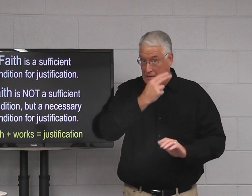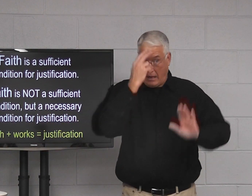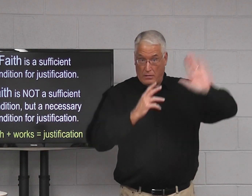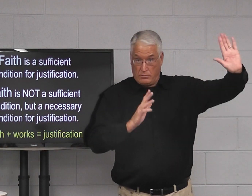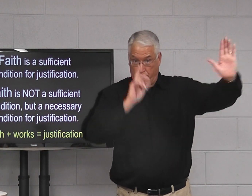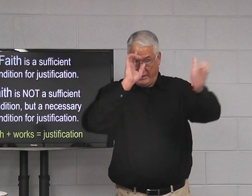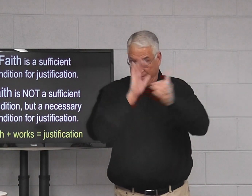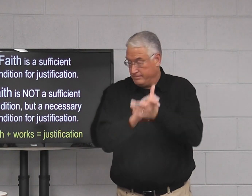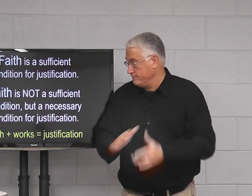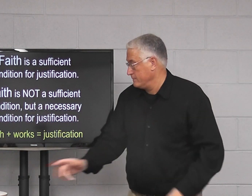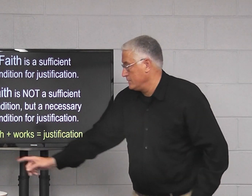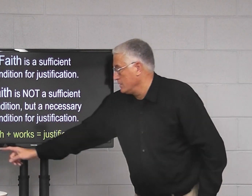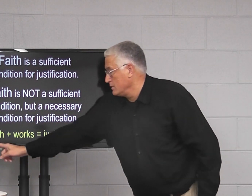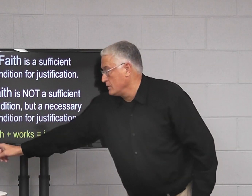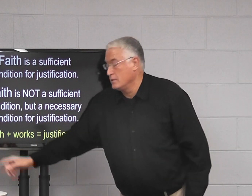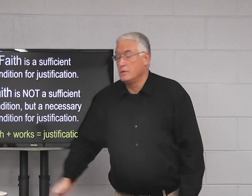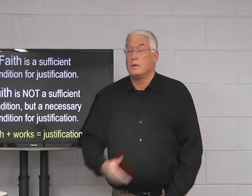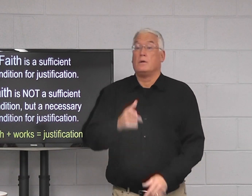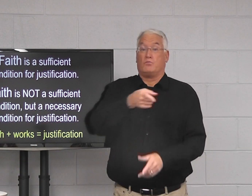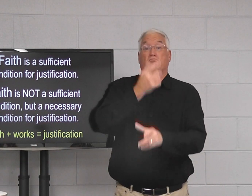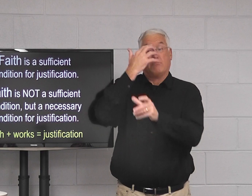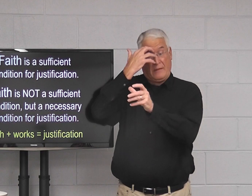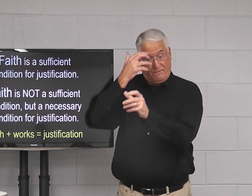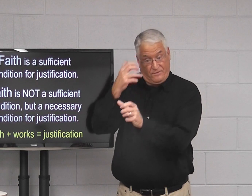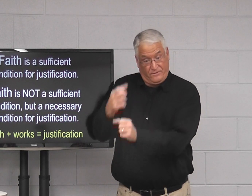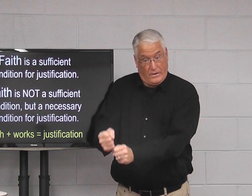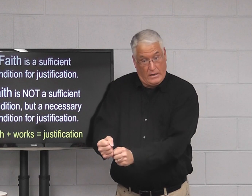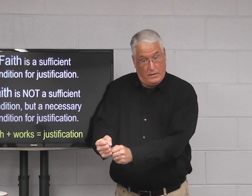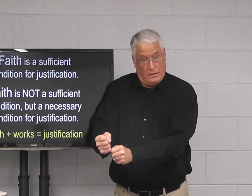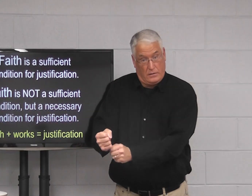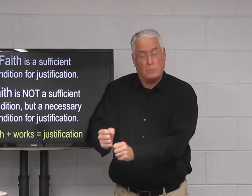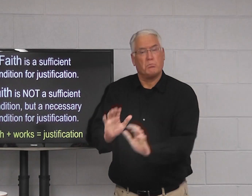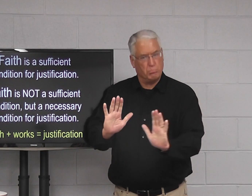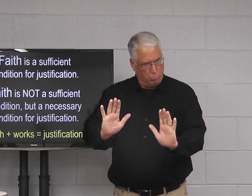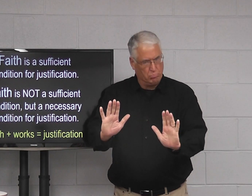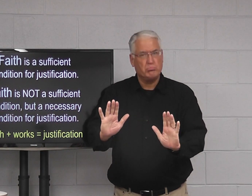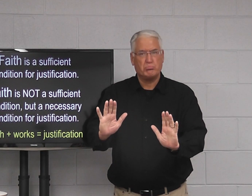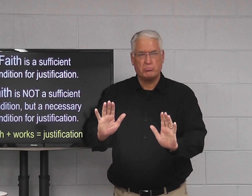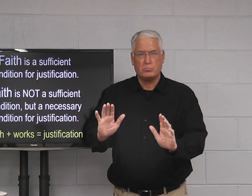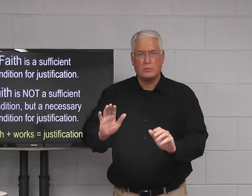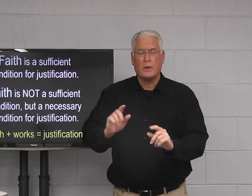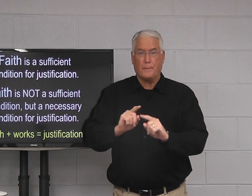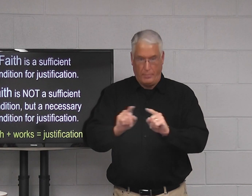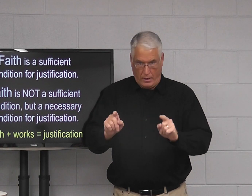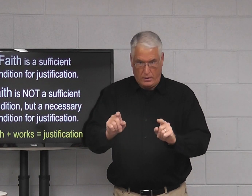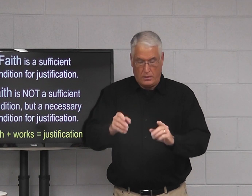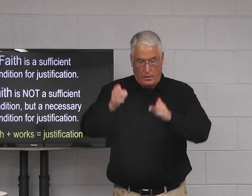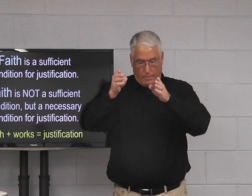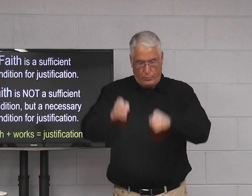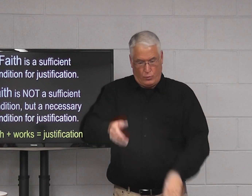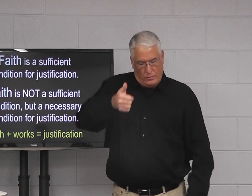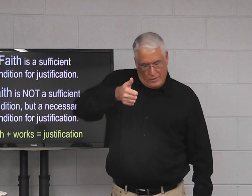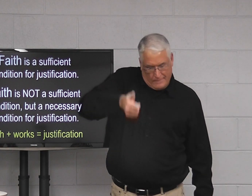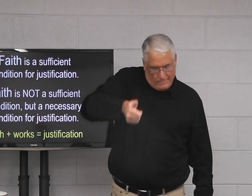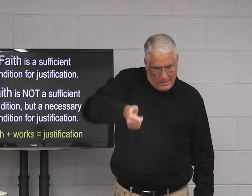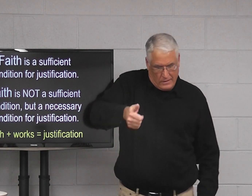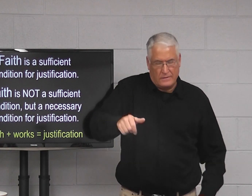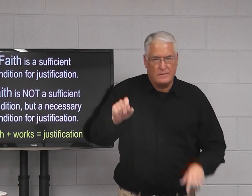The Catholics believe that you have faith. That's good. But the person